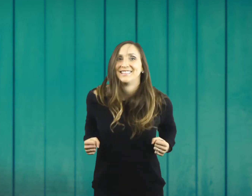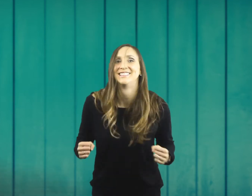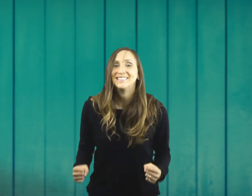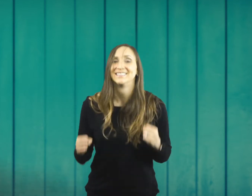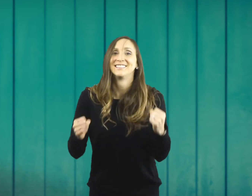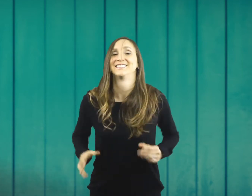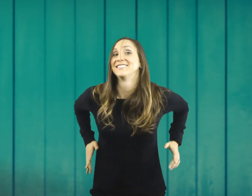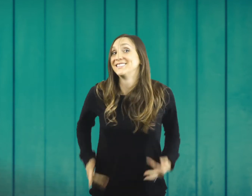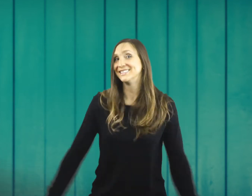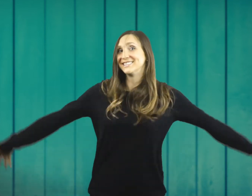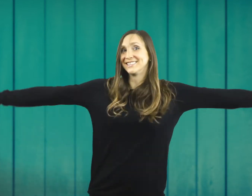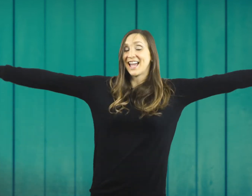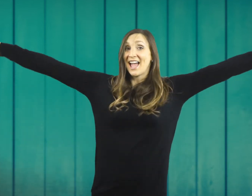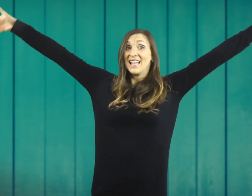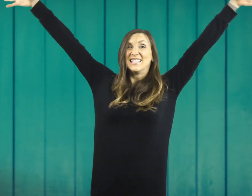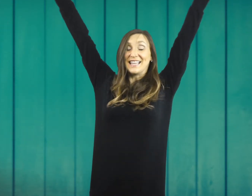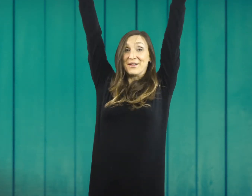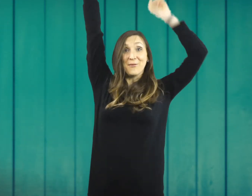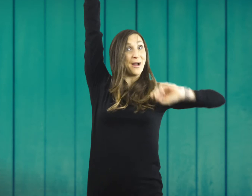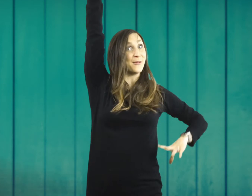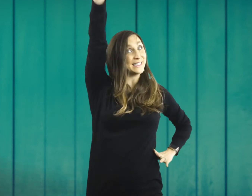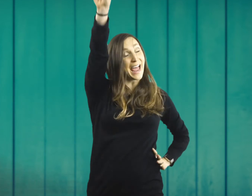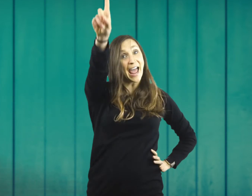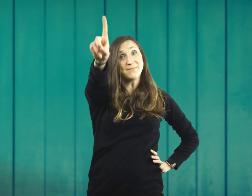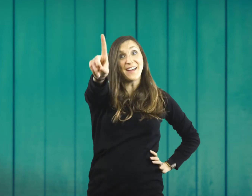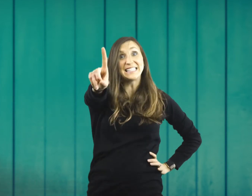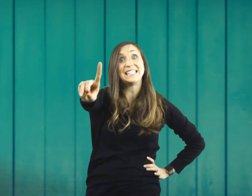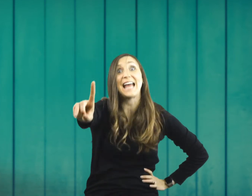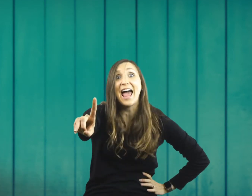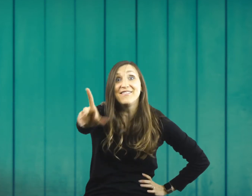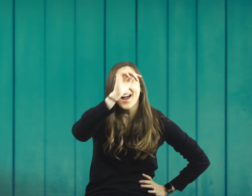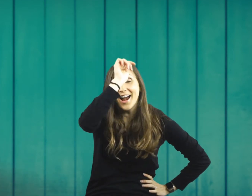God makes you shine. Let's sing the most That's the most